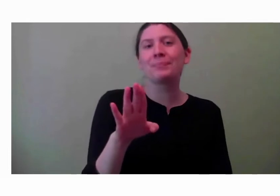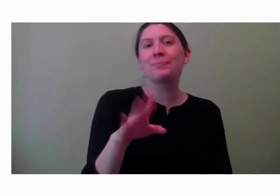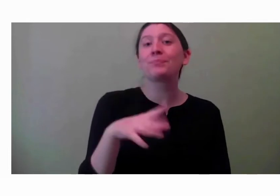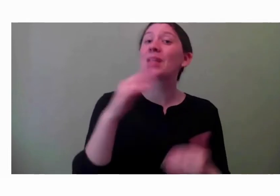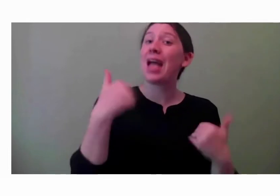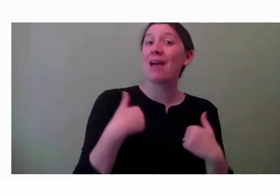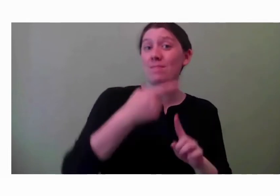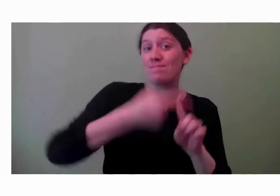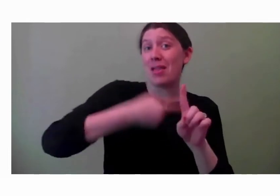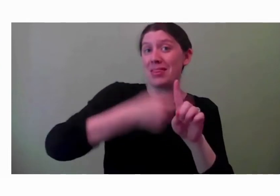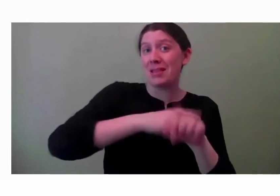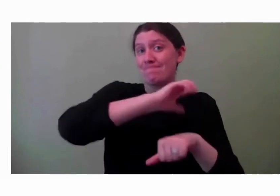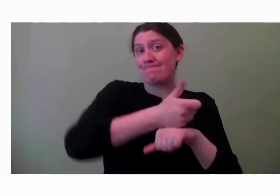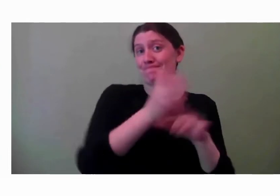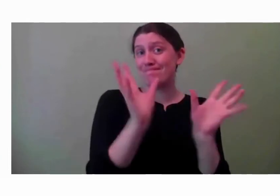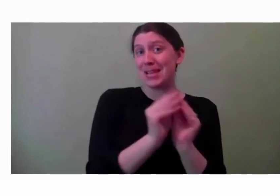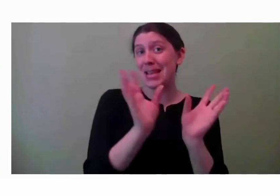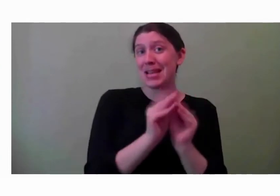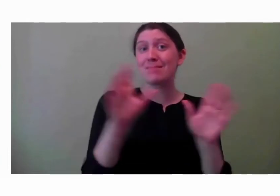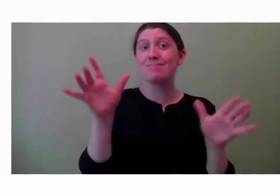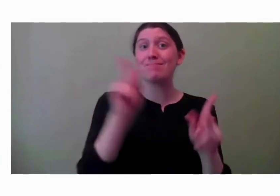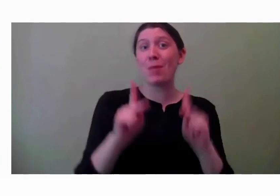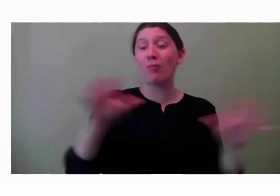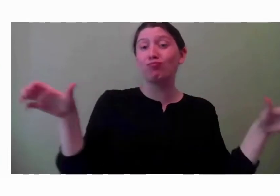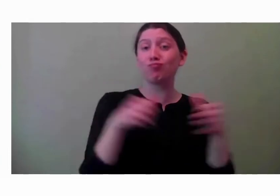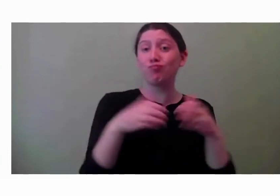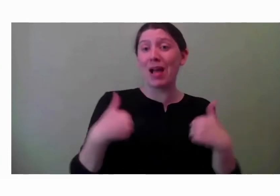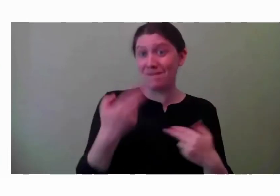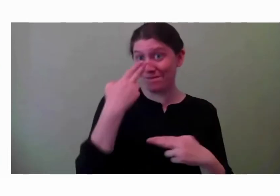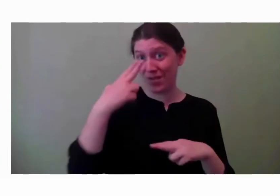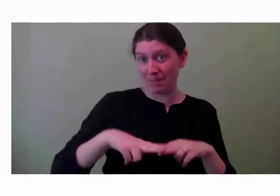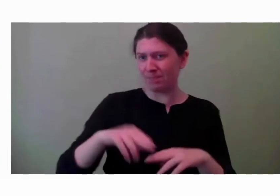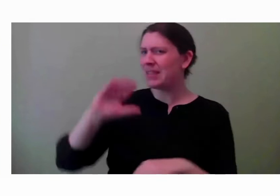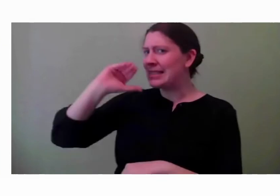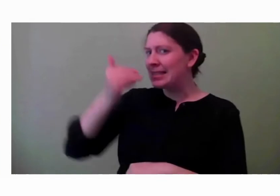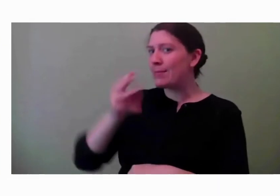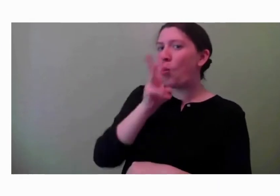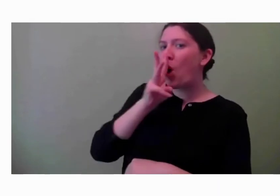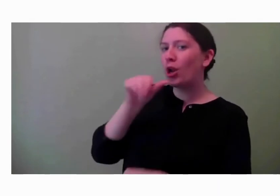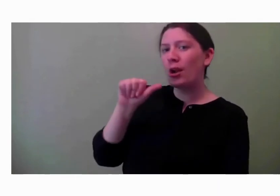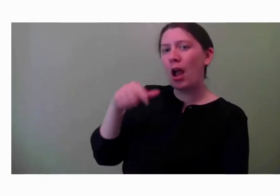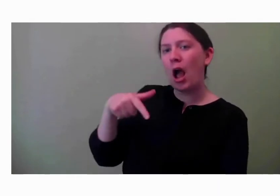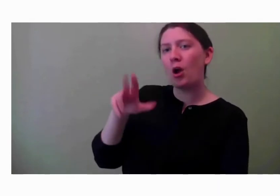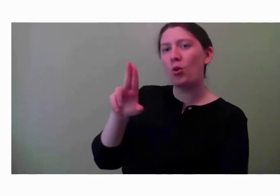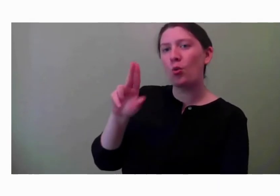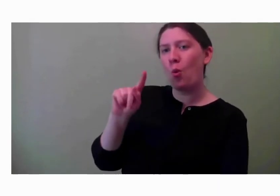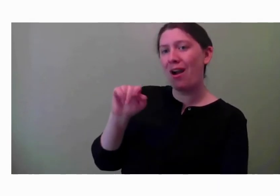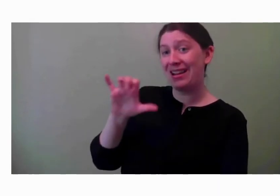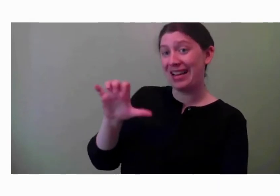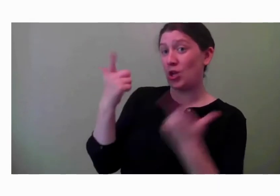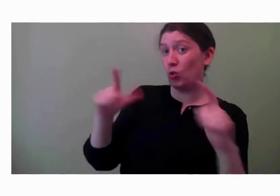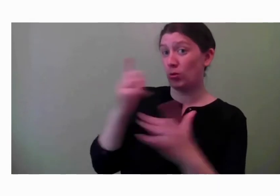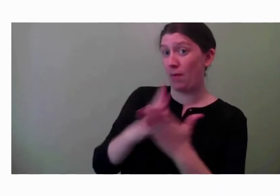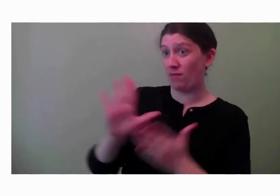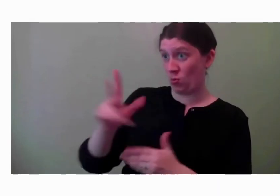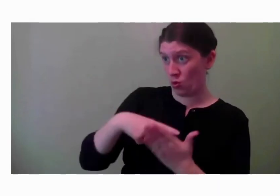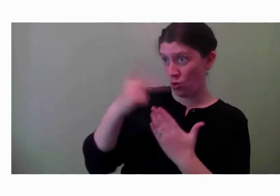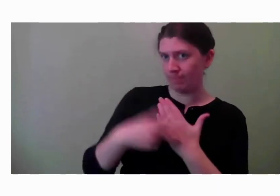together to just have fun. It sounds like aquatics is a really big part of your programming. When I started rec to connect, it was just with